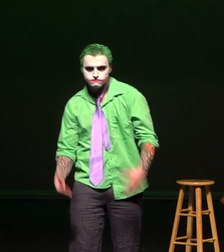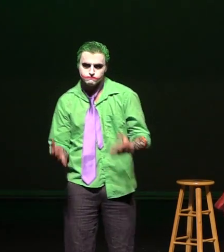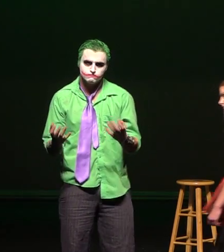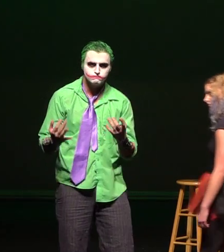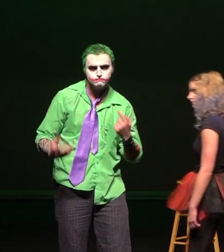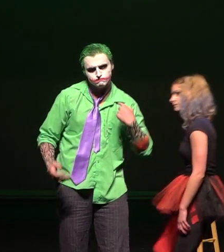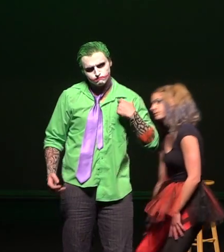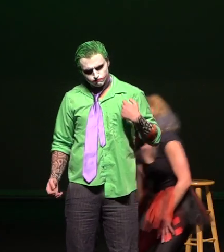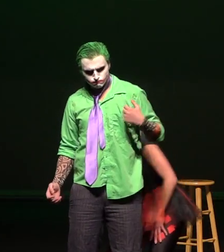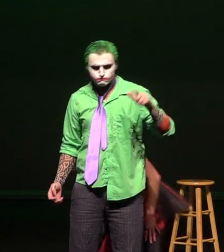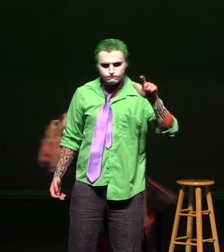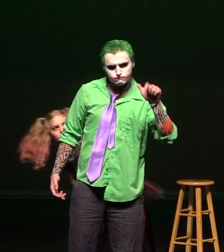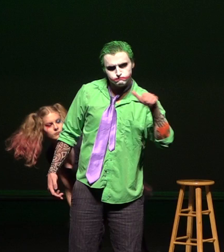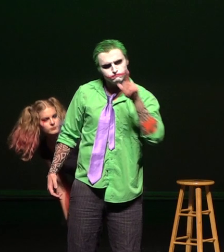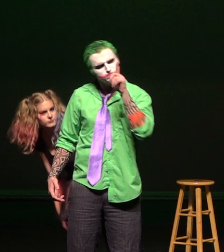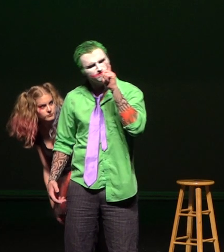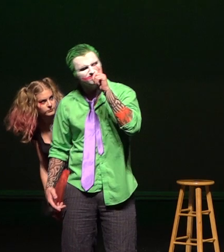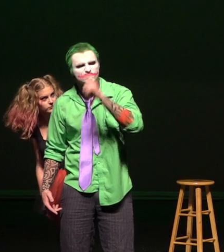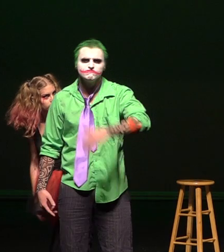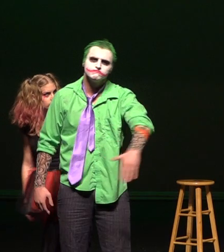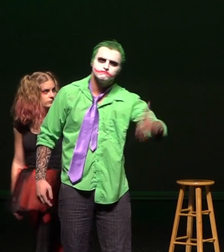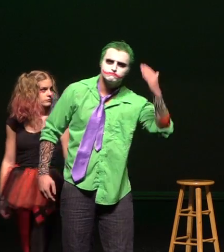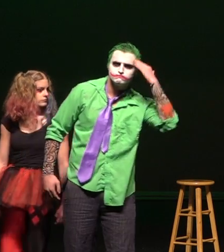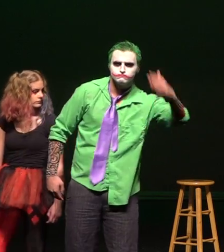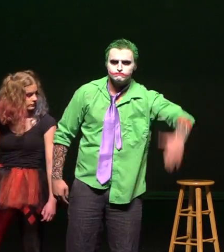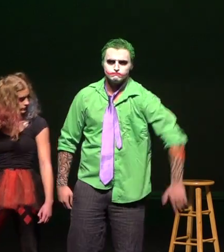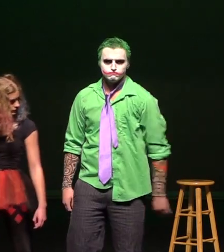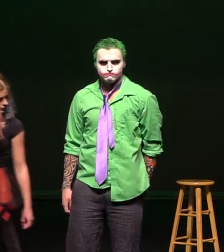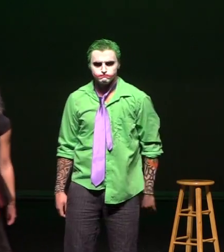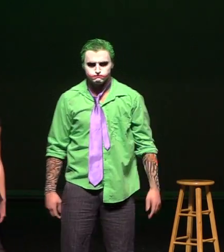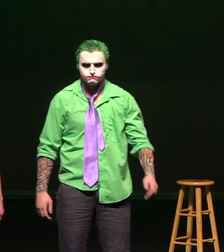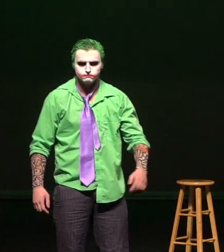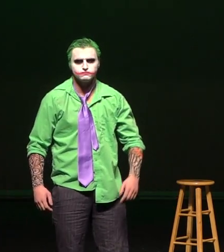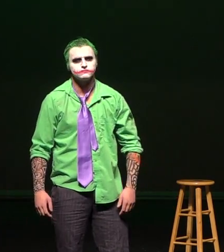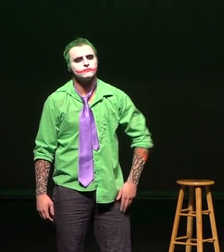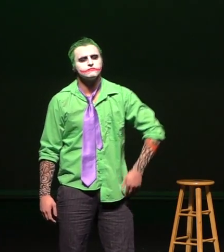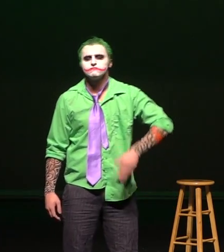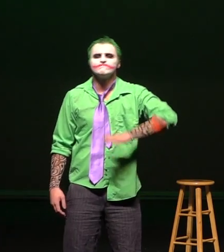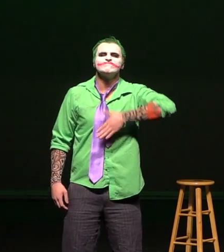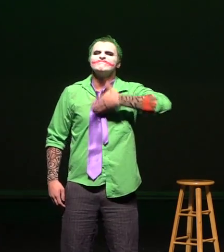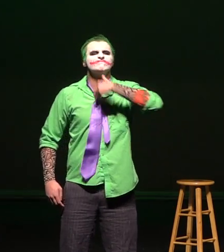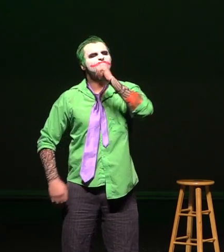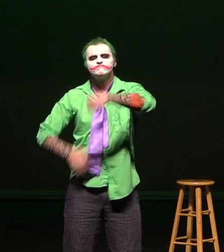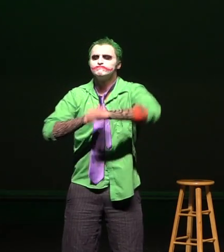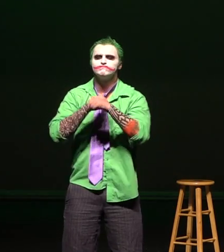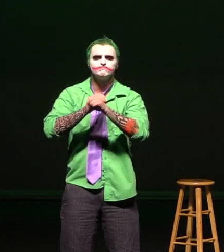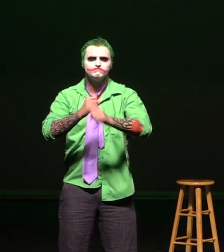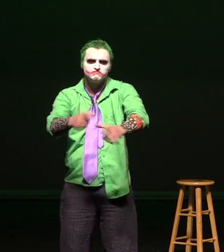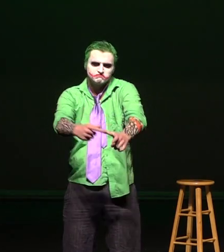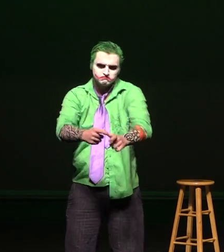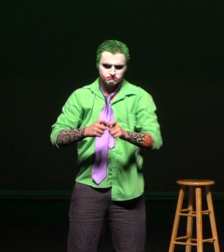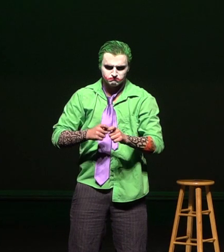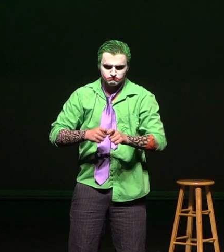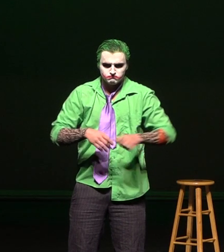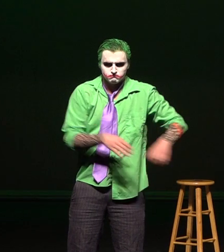Wait for them to ask you, will you know? Please don't make any